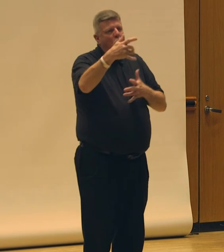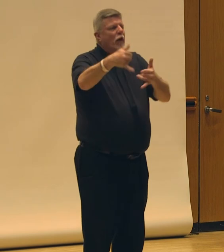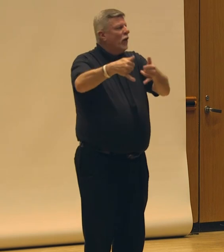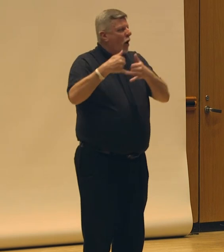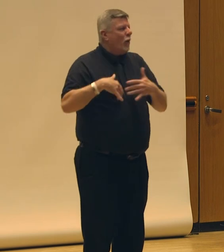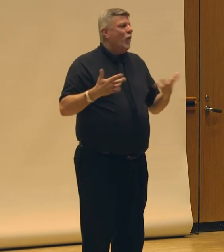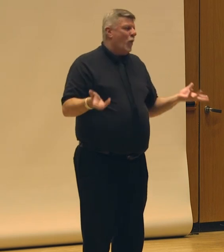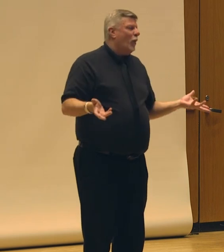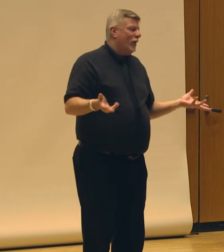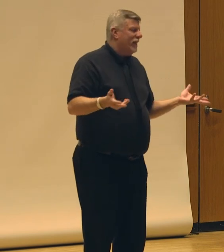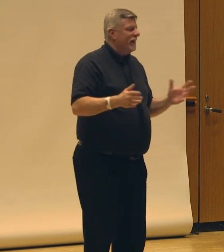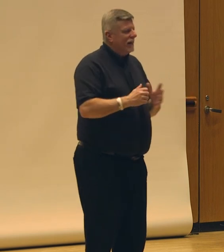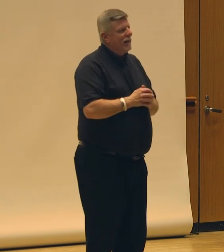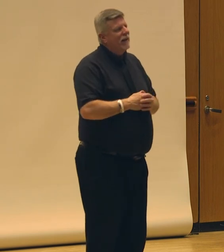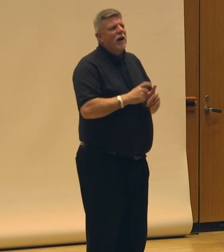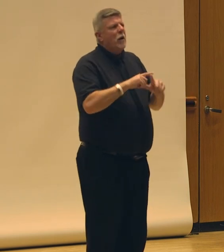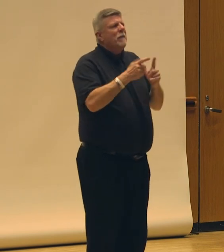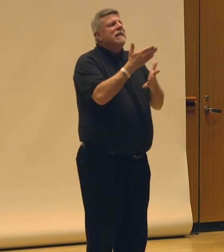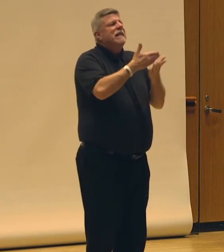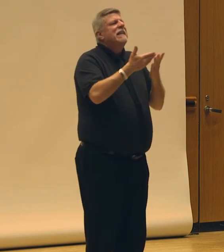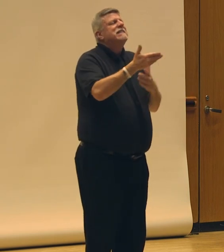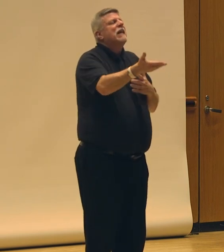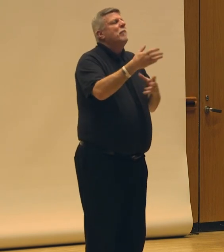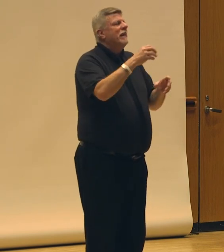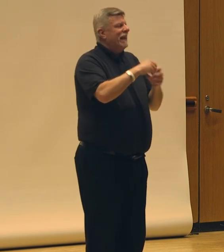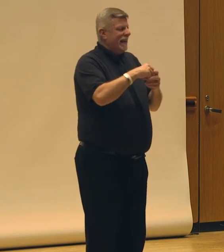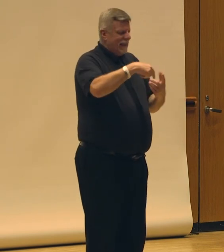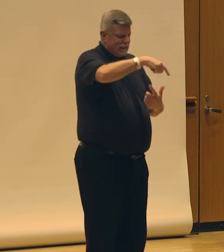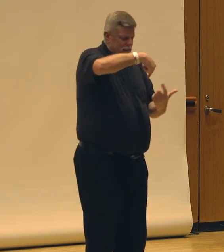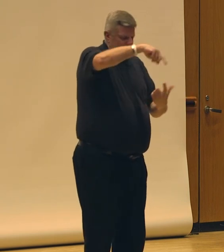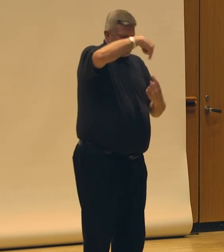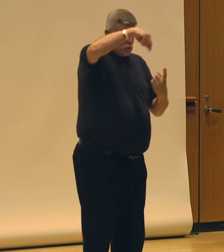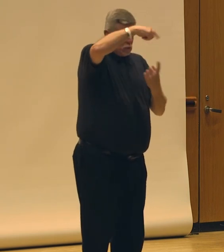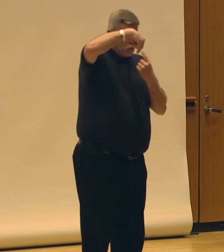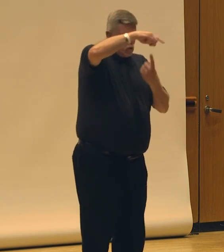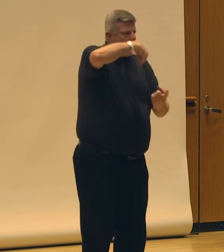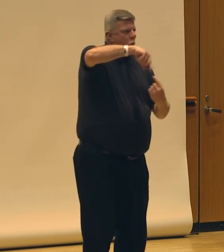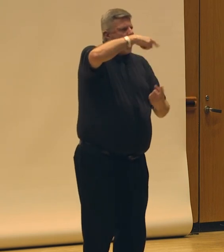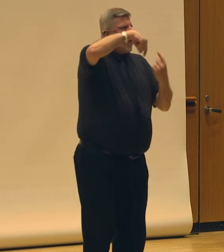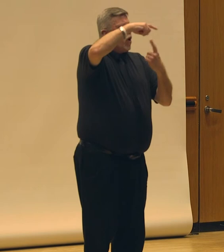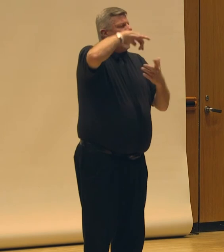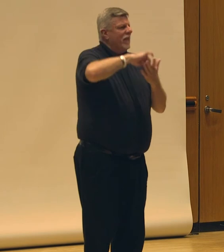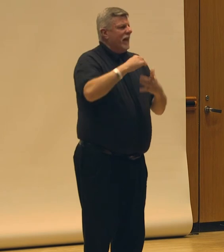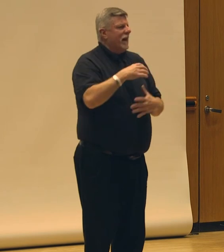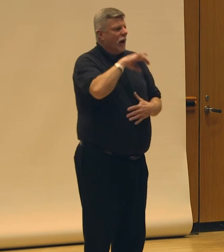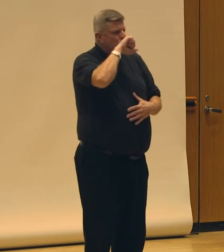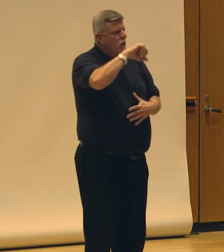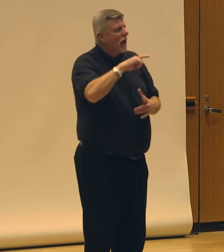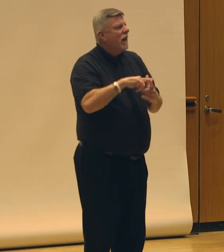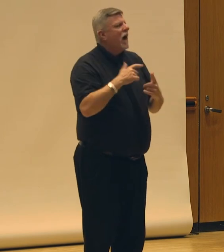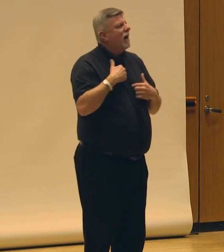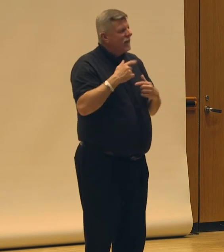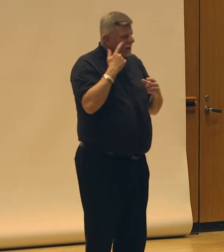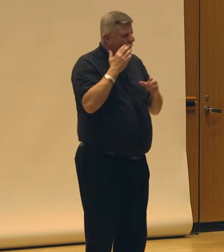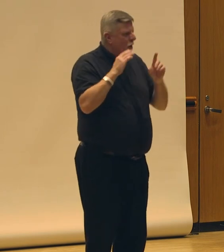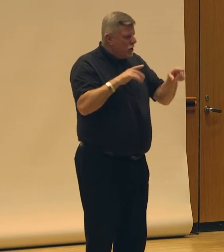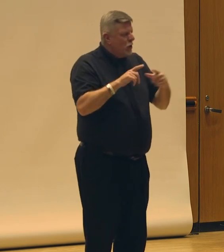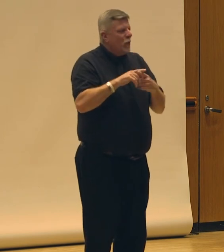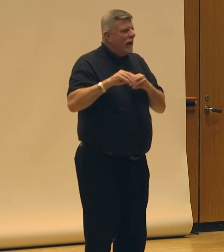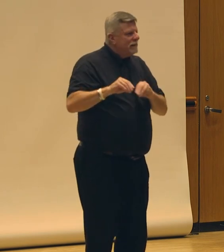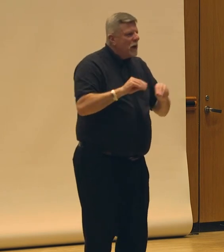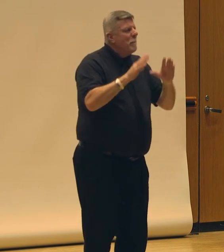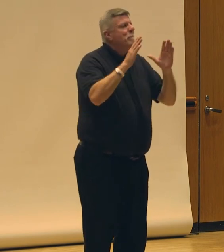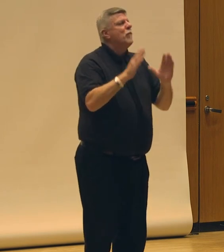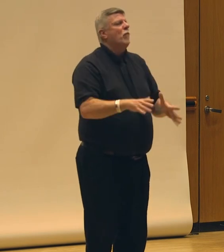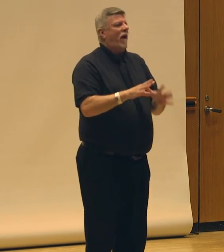So... But there's something in this swirl that I love, and knowing you as a mover, I bet you can find something in that, too,